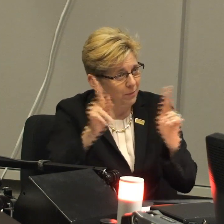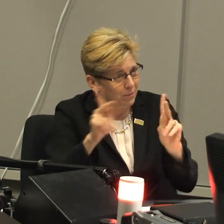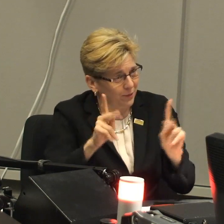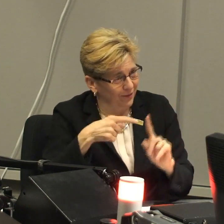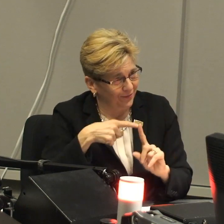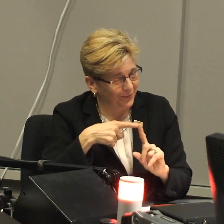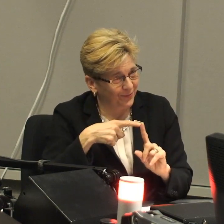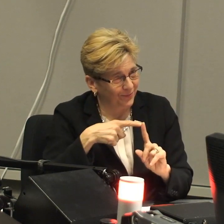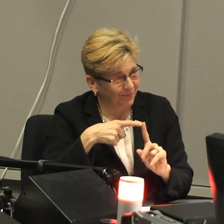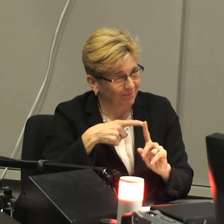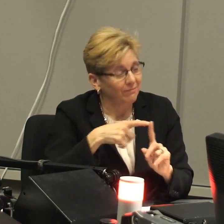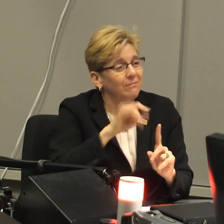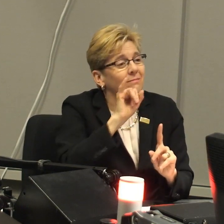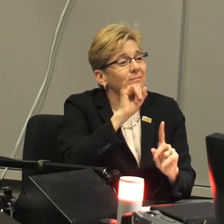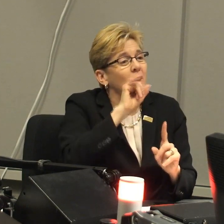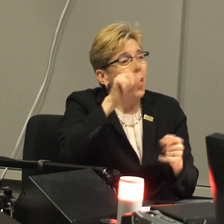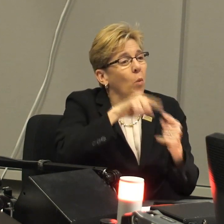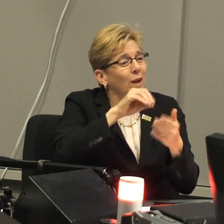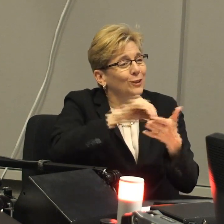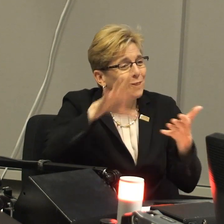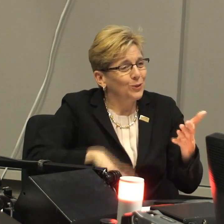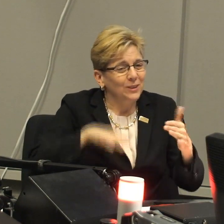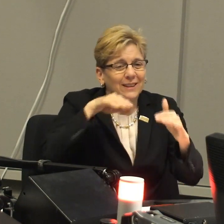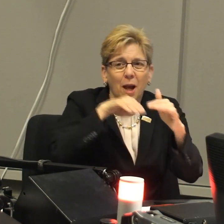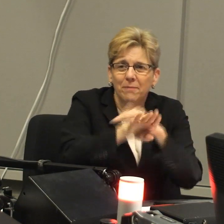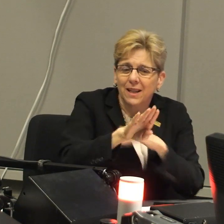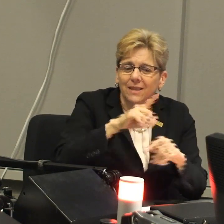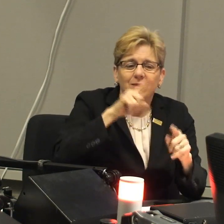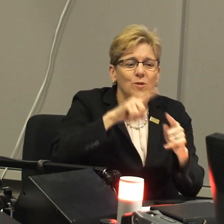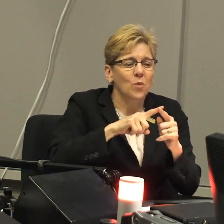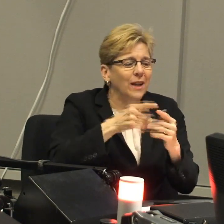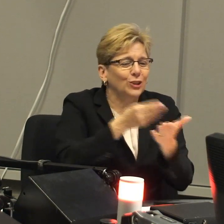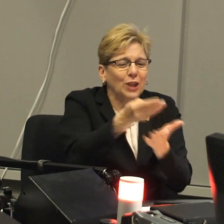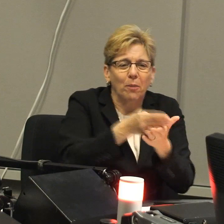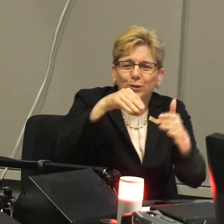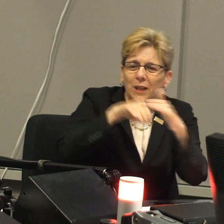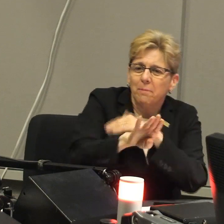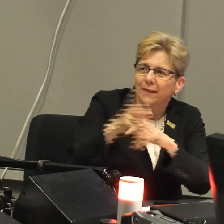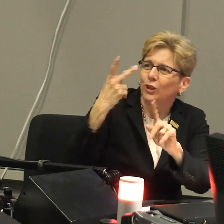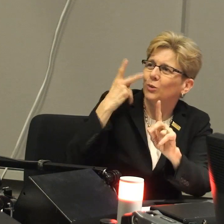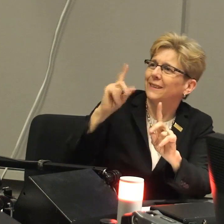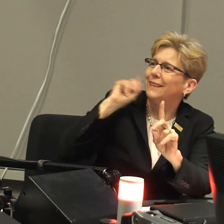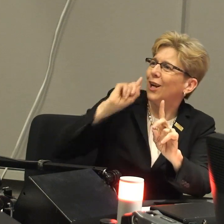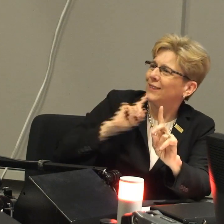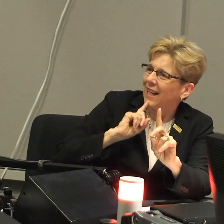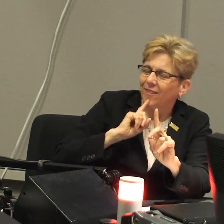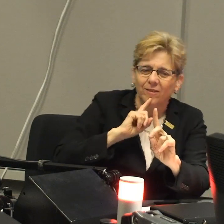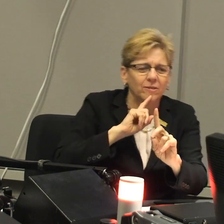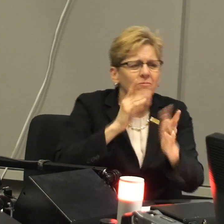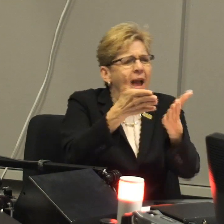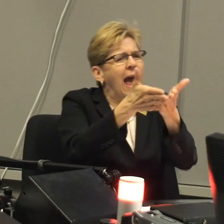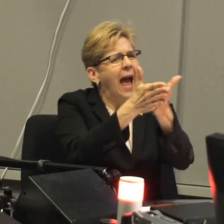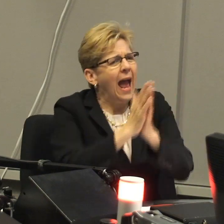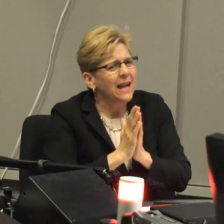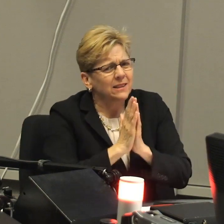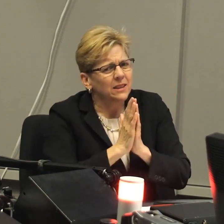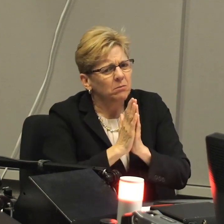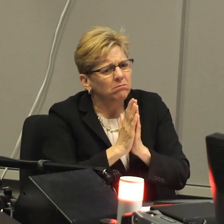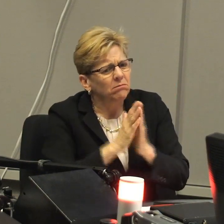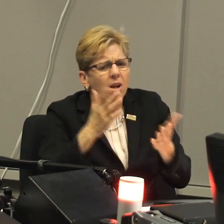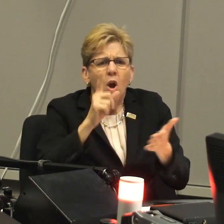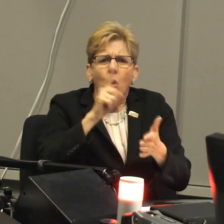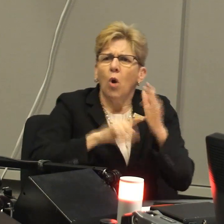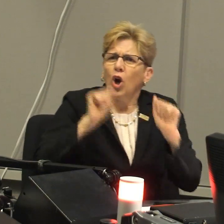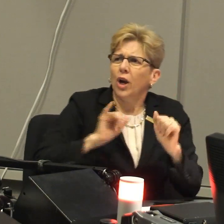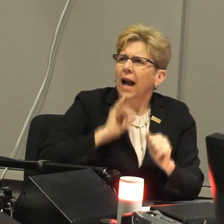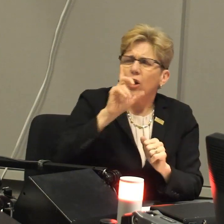improve is to be curious about other people. You know, when students come into the establishments and shoppers come in and you recognize that